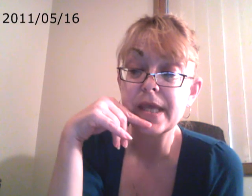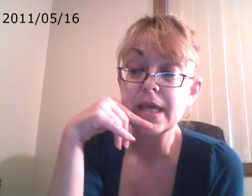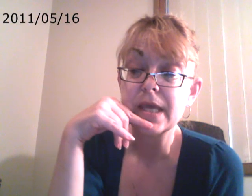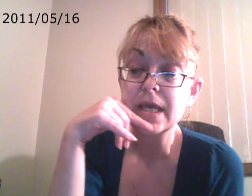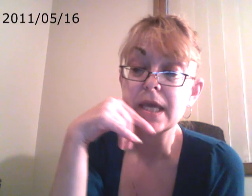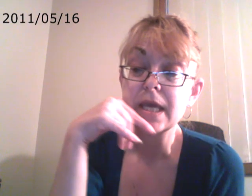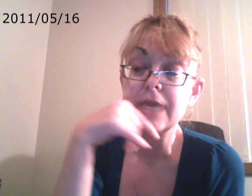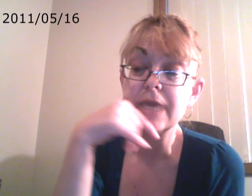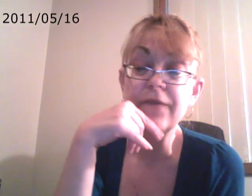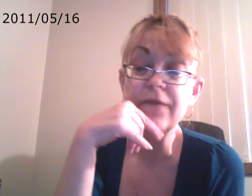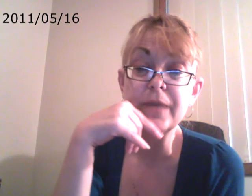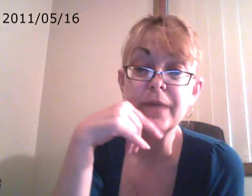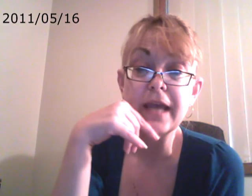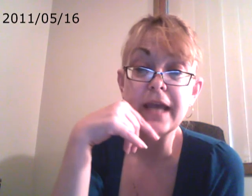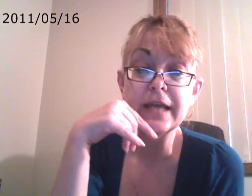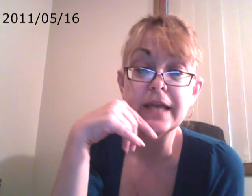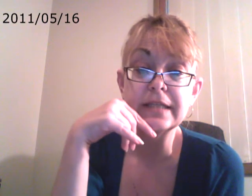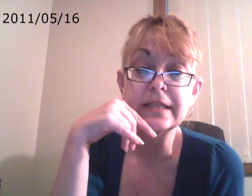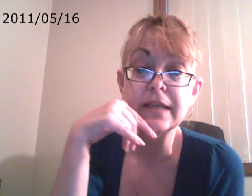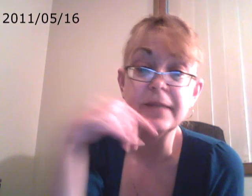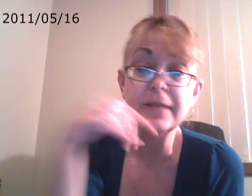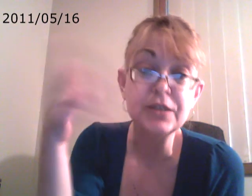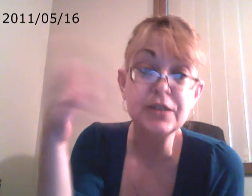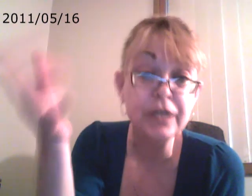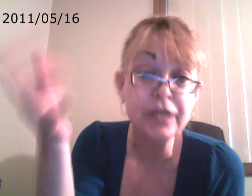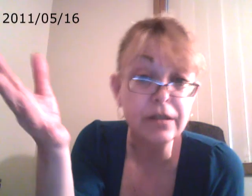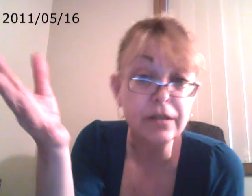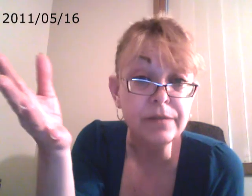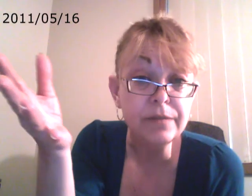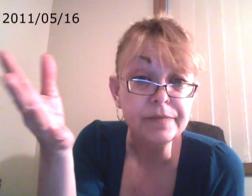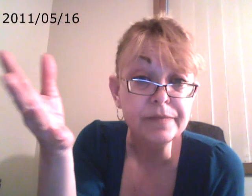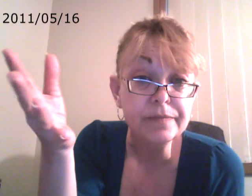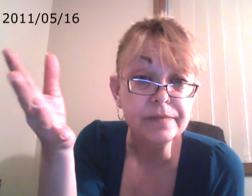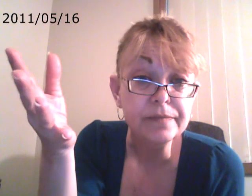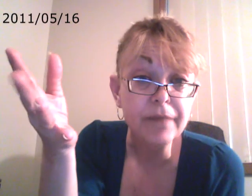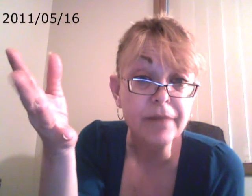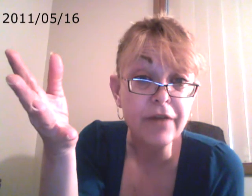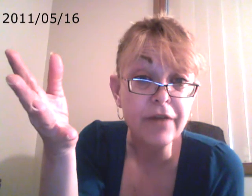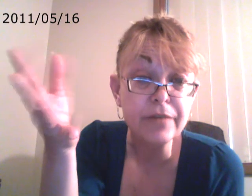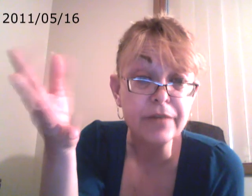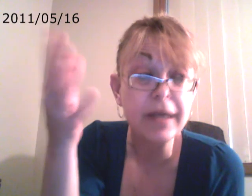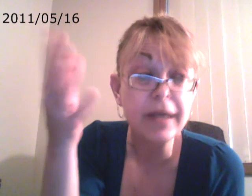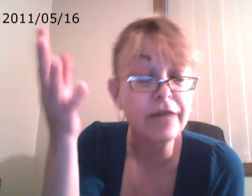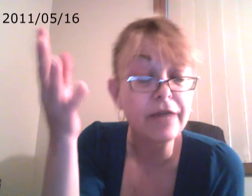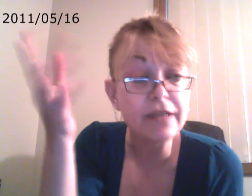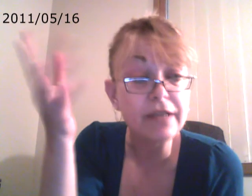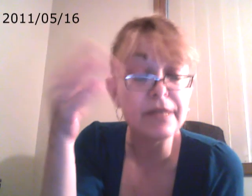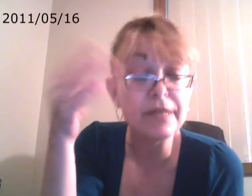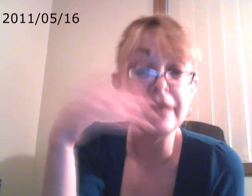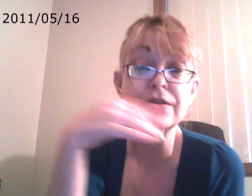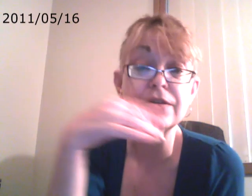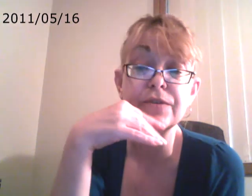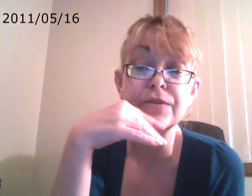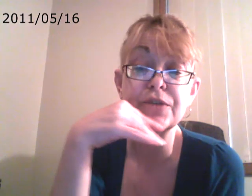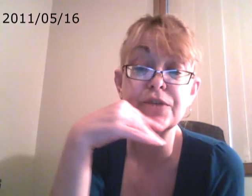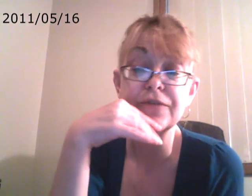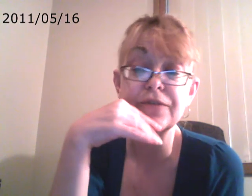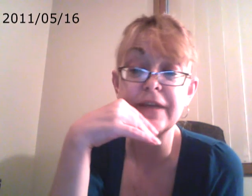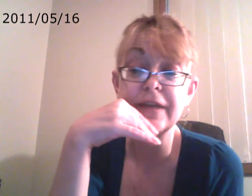And if everybody had I mean, this could kill my father, but I've let somebody else know. So we should find out